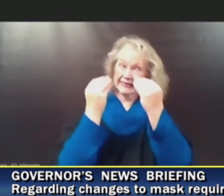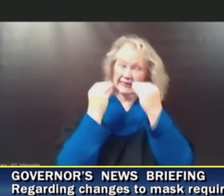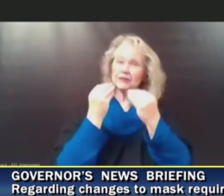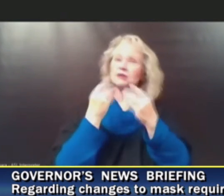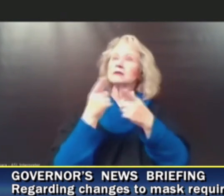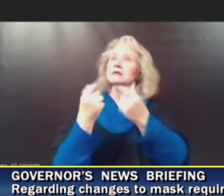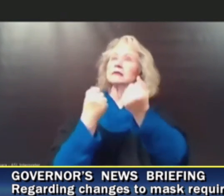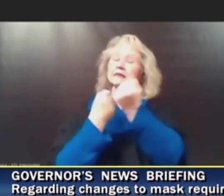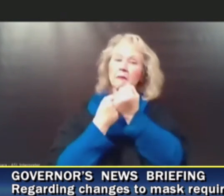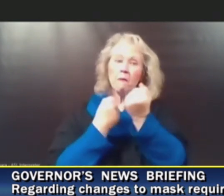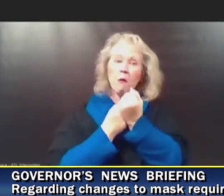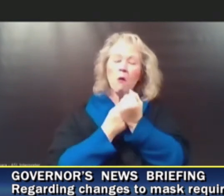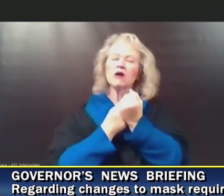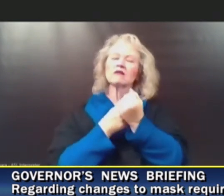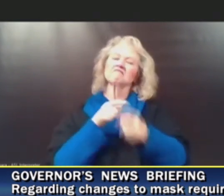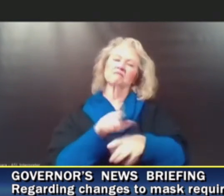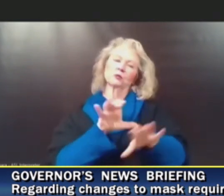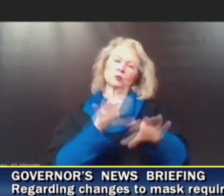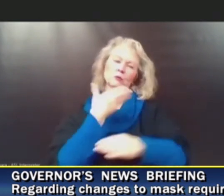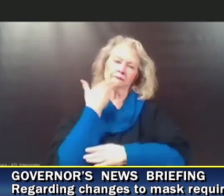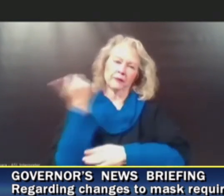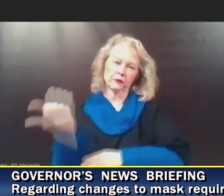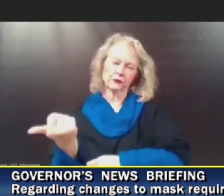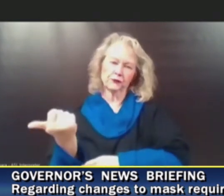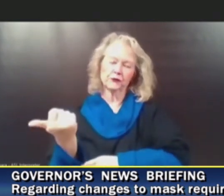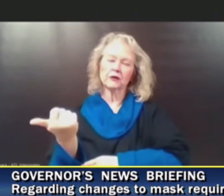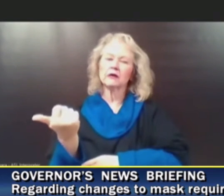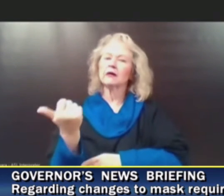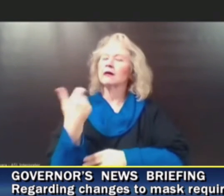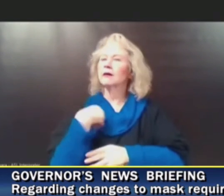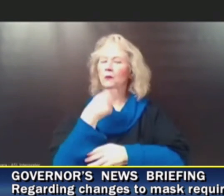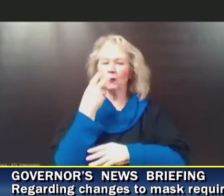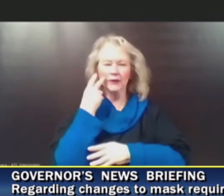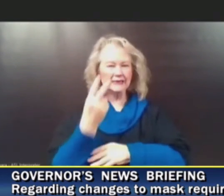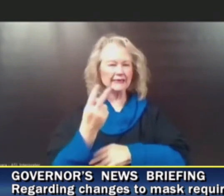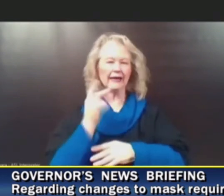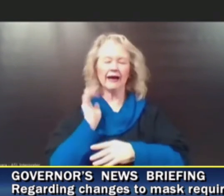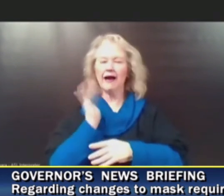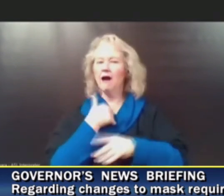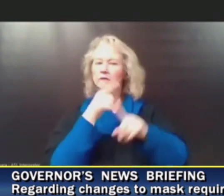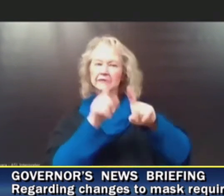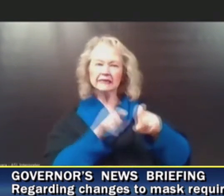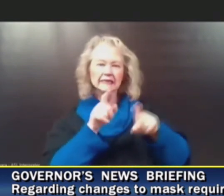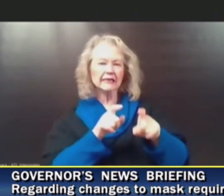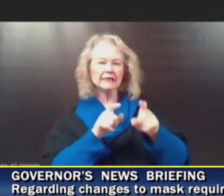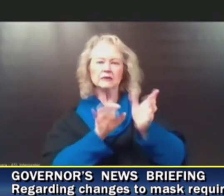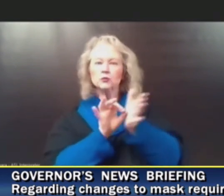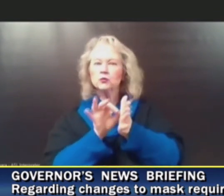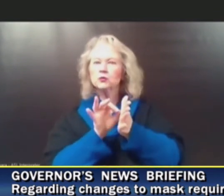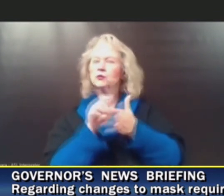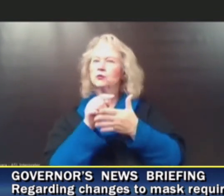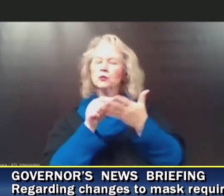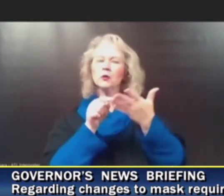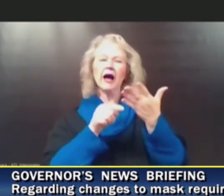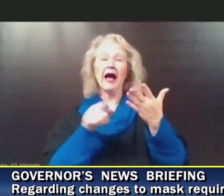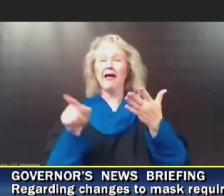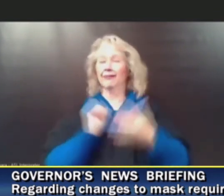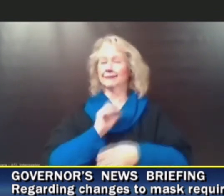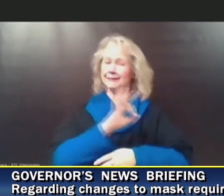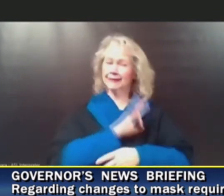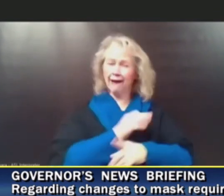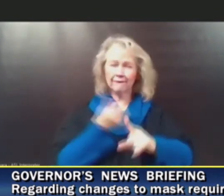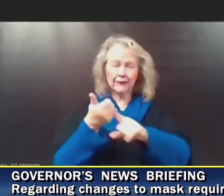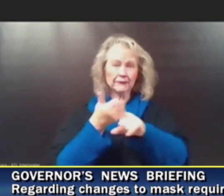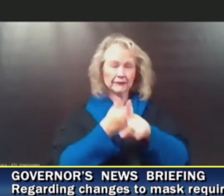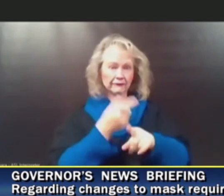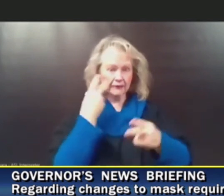supports provided in schools. We see this in our assessment scores. We hear it from our school staff who work with students